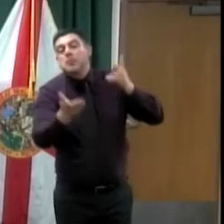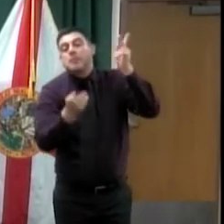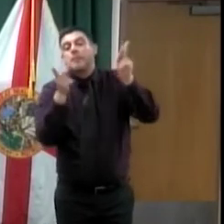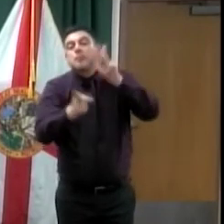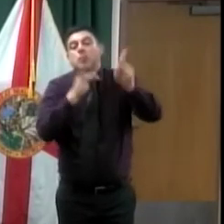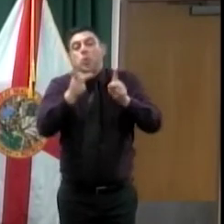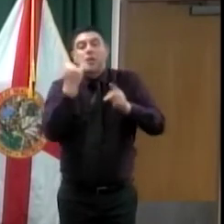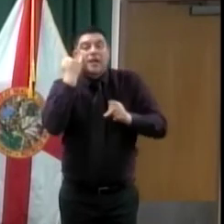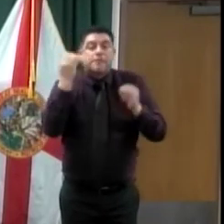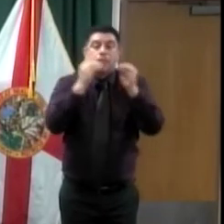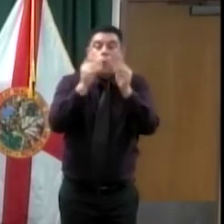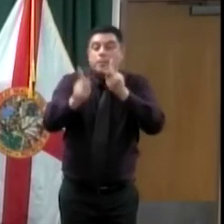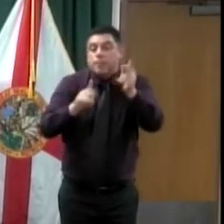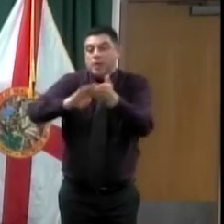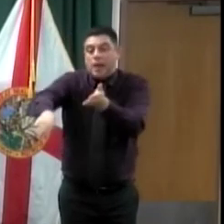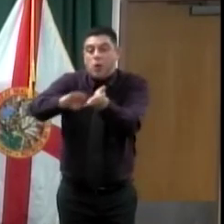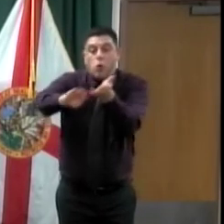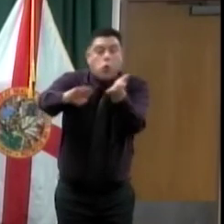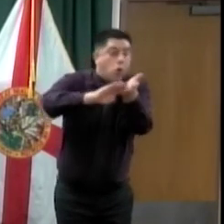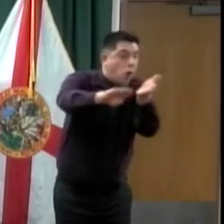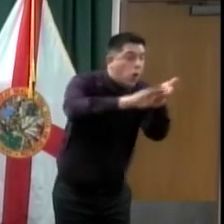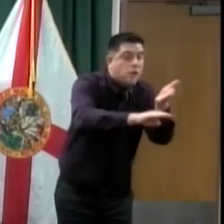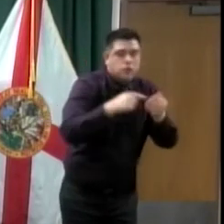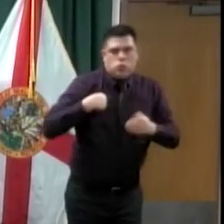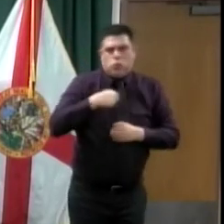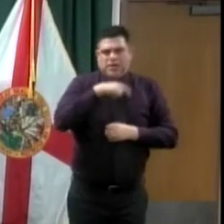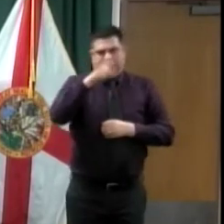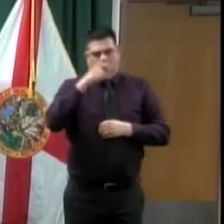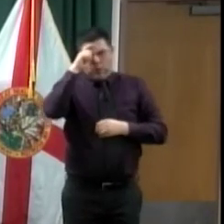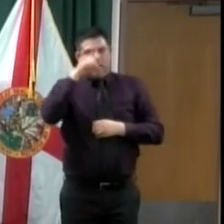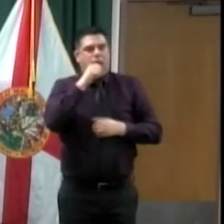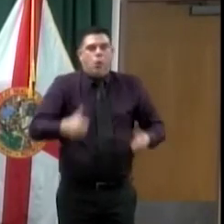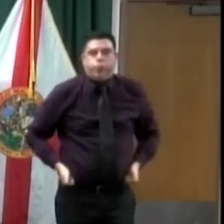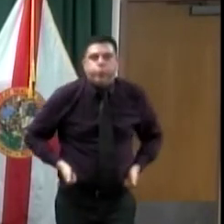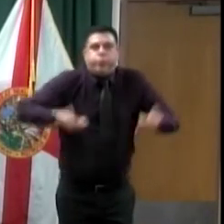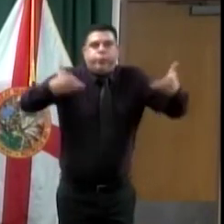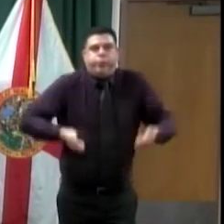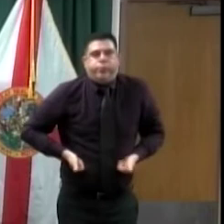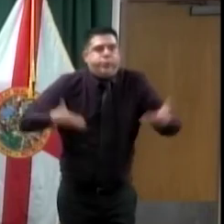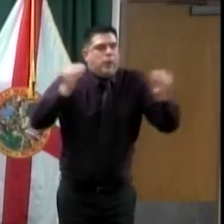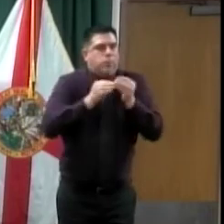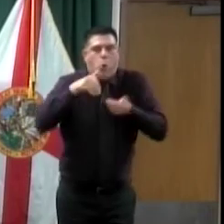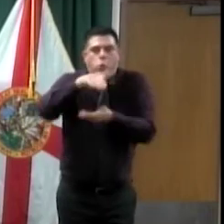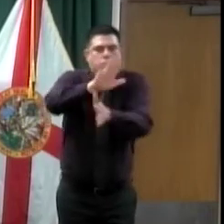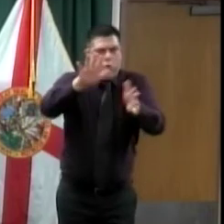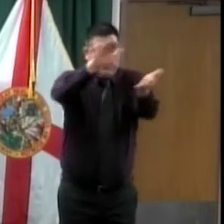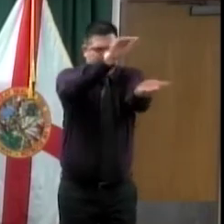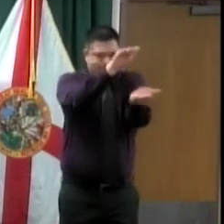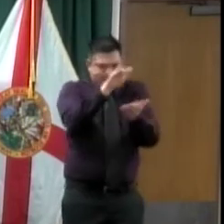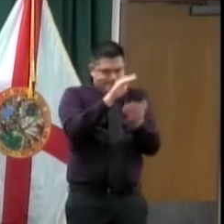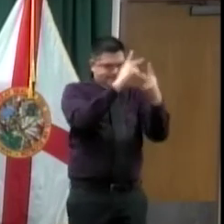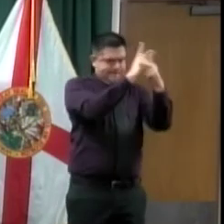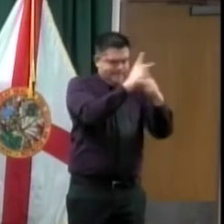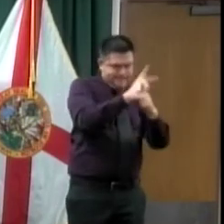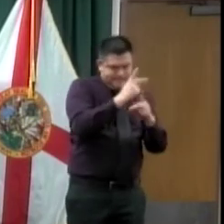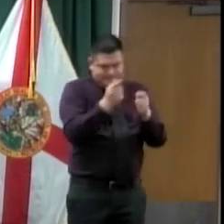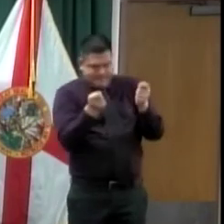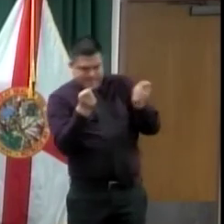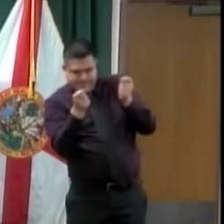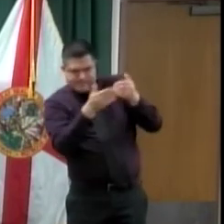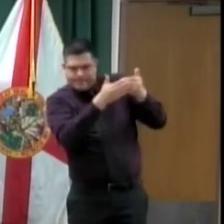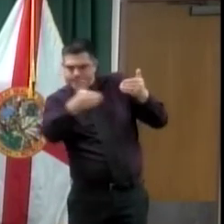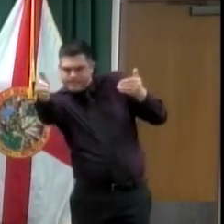got to work as a community to get people there. The nonprofits that are here today are filling a lot of voids and we're very thankful for that.